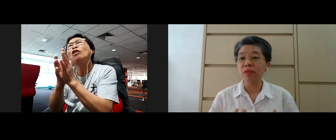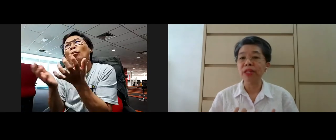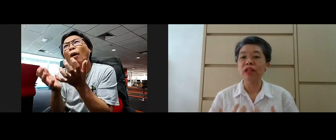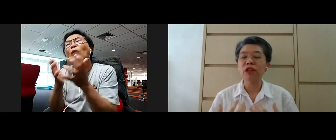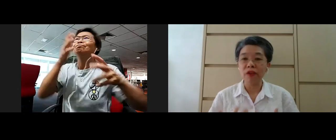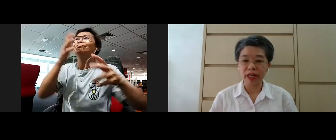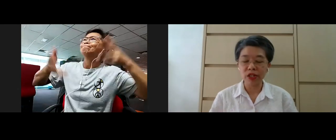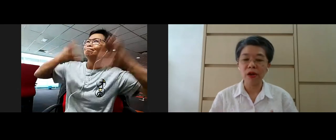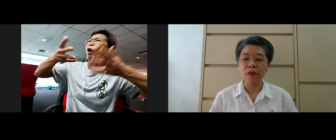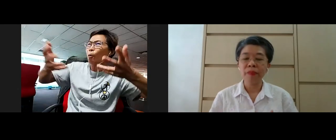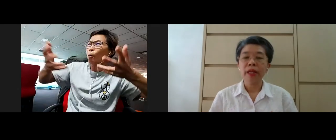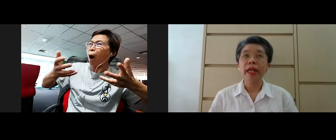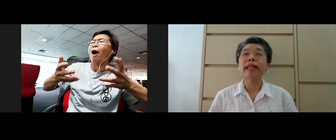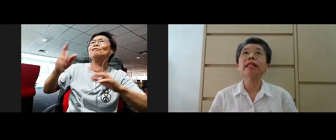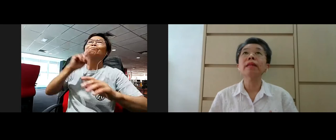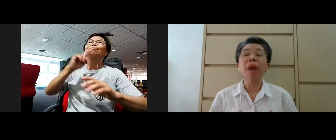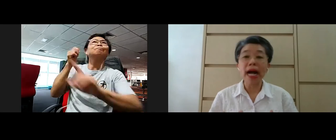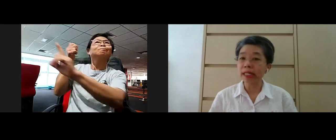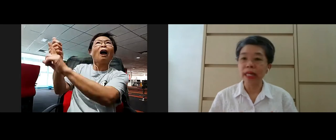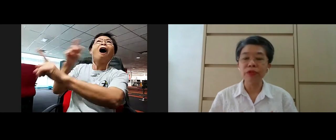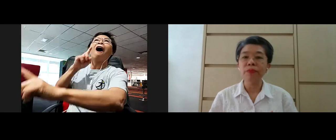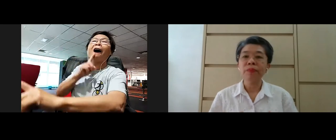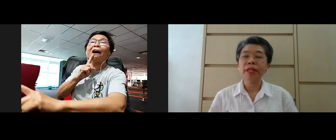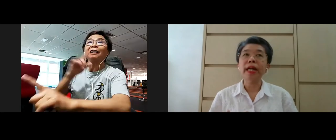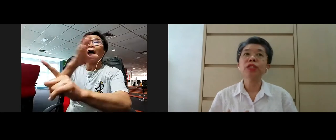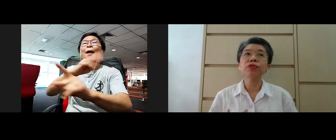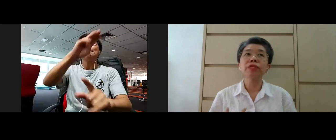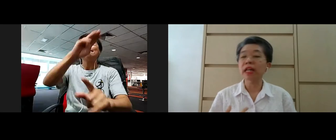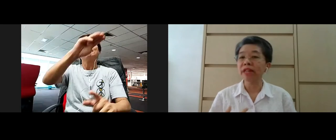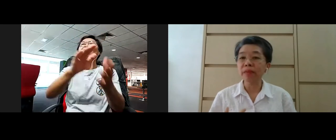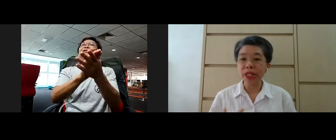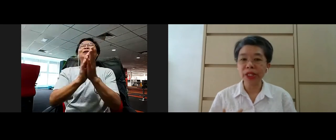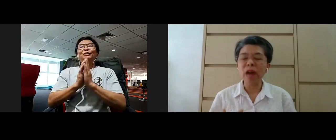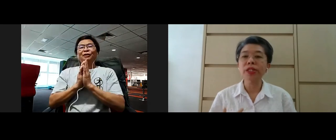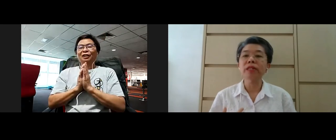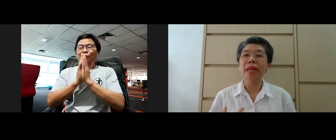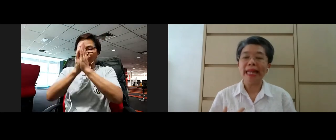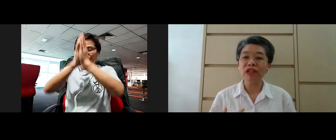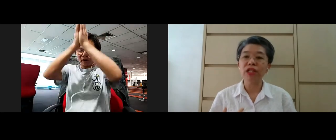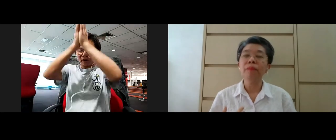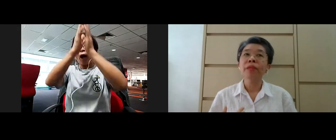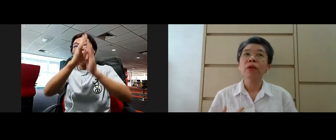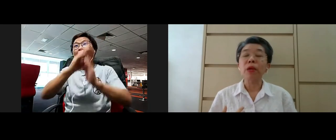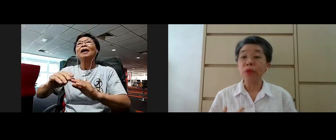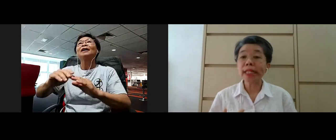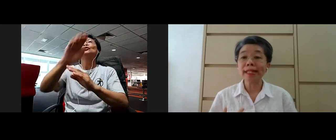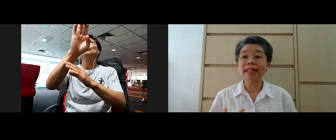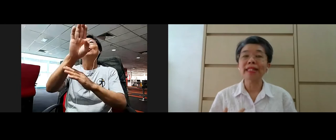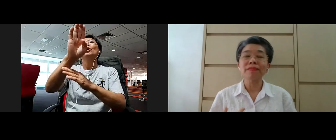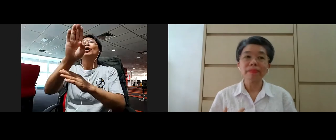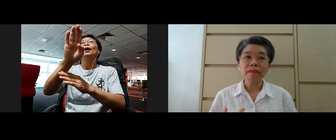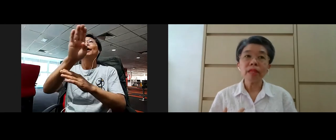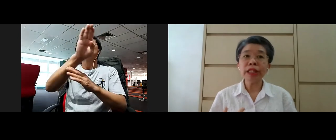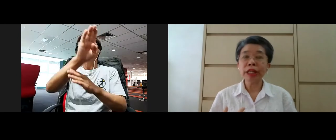language interpretation for this talk. And I think Maha Sadhu, yeah, to Theravada Buddhist Council Malaysia, when we